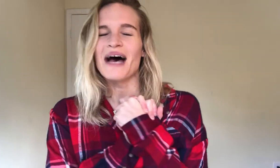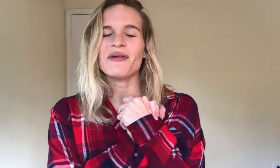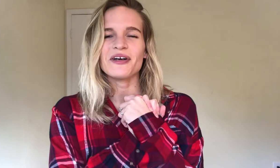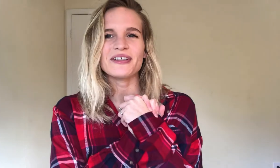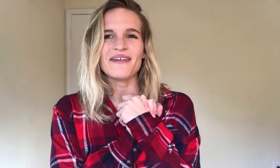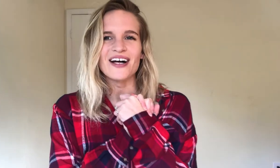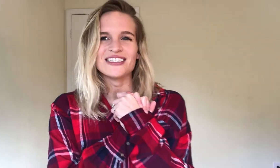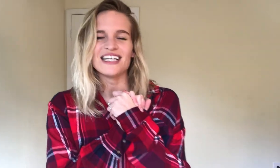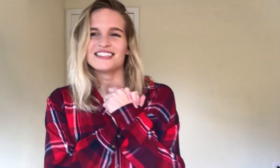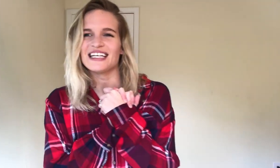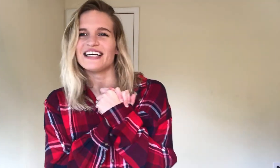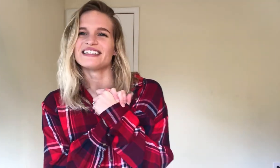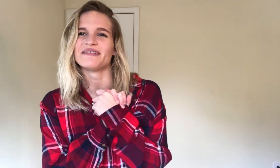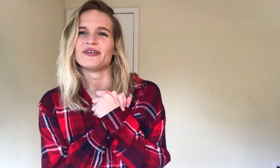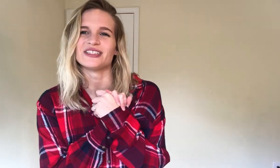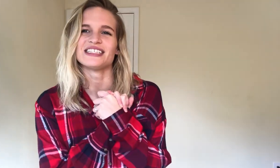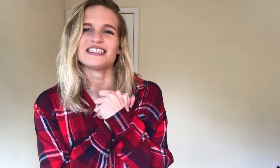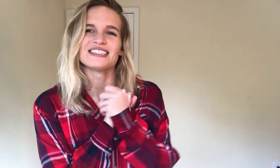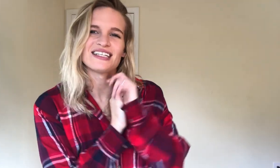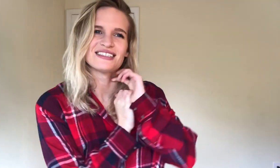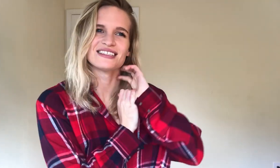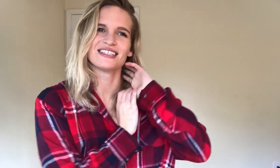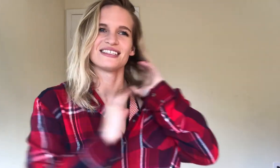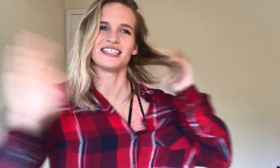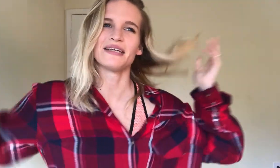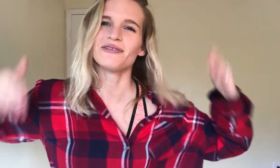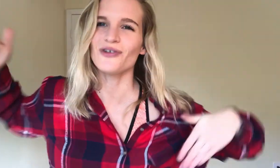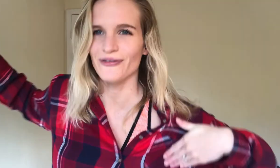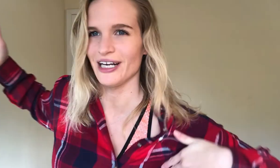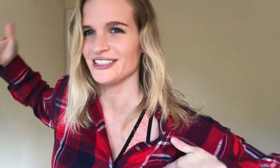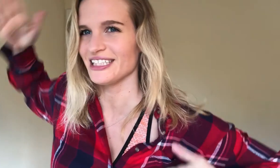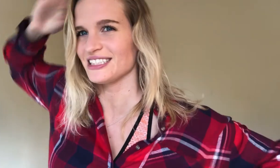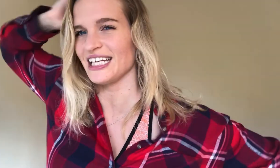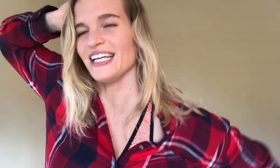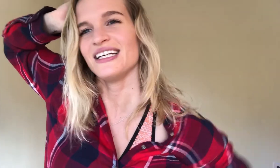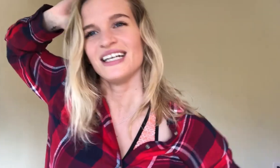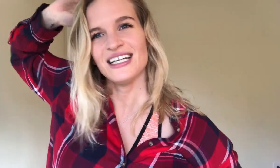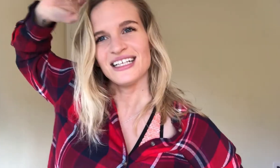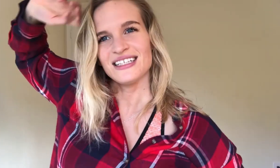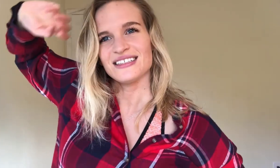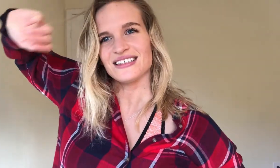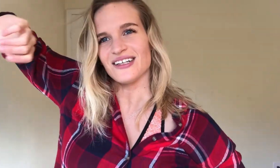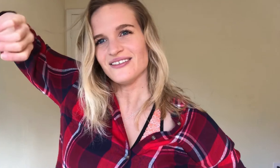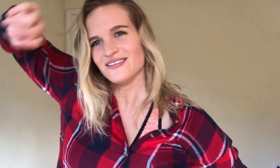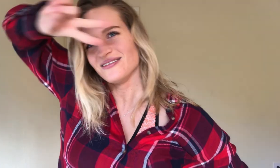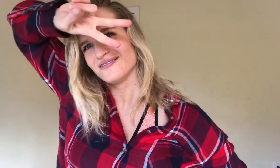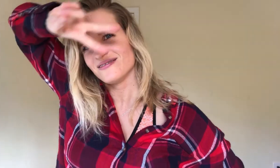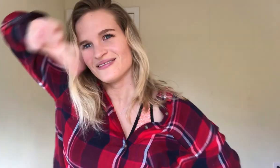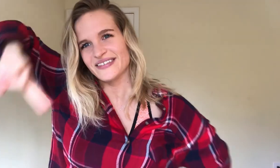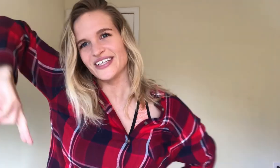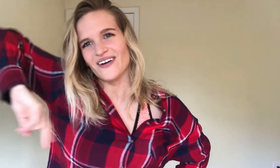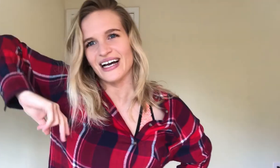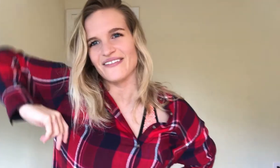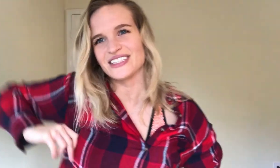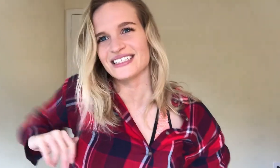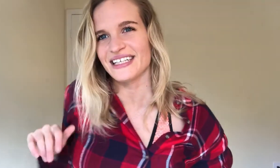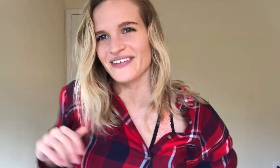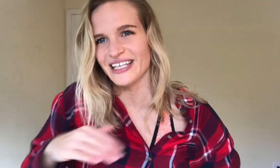Happy early Valentine's Day, because I'm posting this on the Sunday before Valentine's Day. So, if you don't have a significant